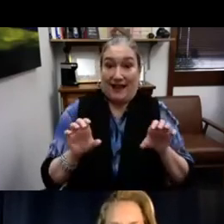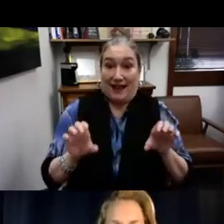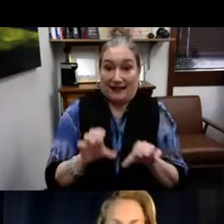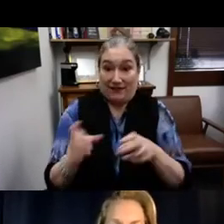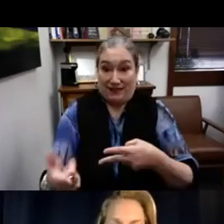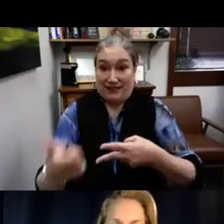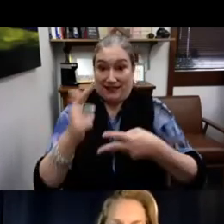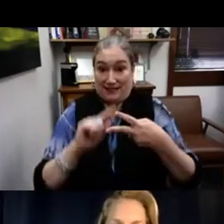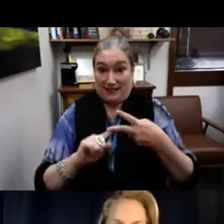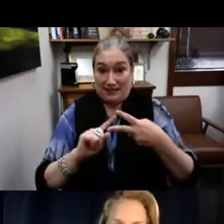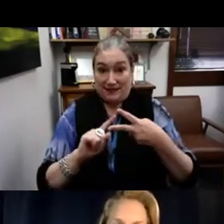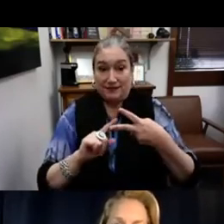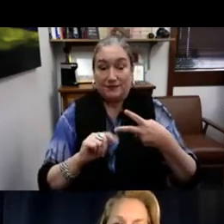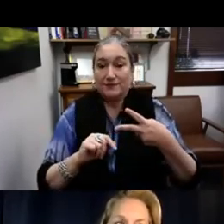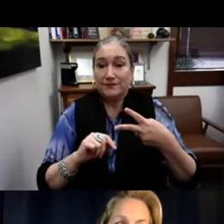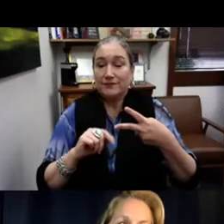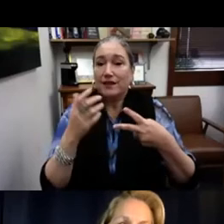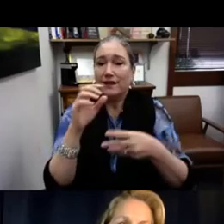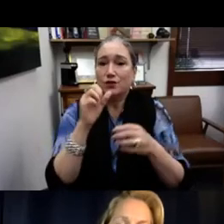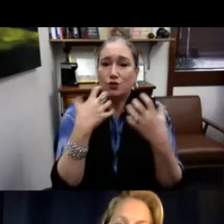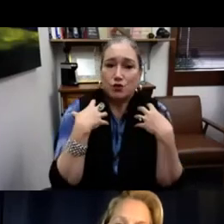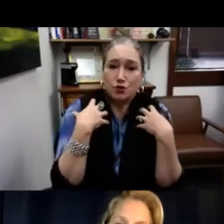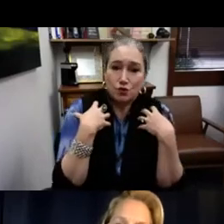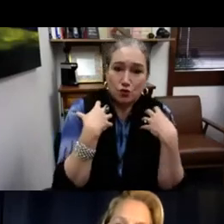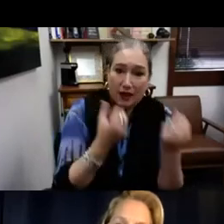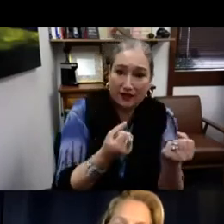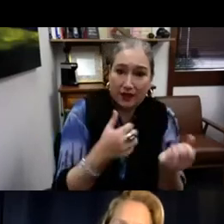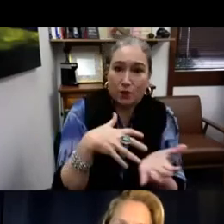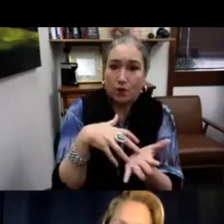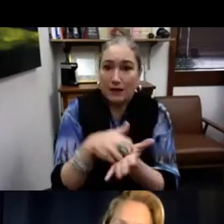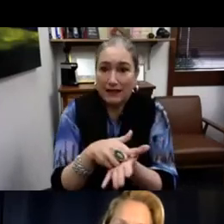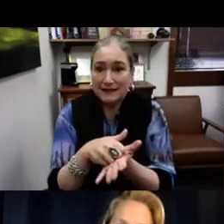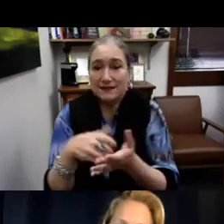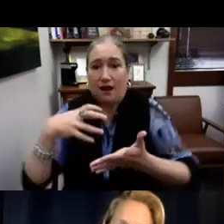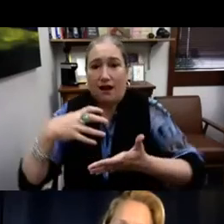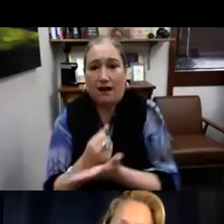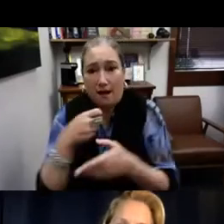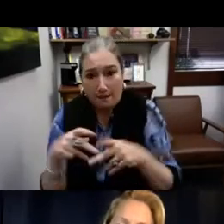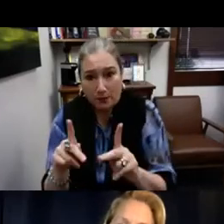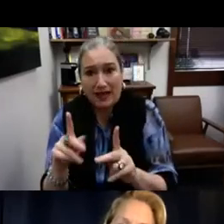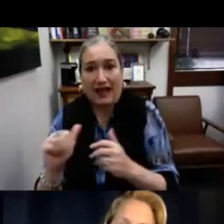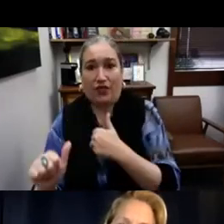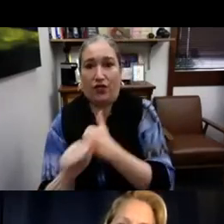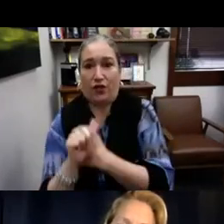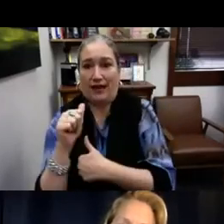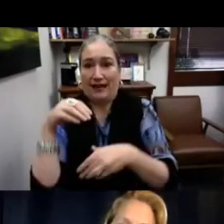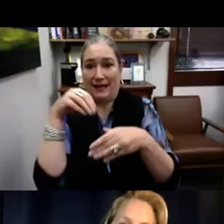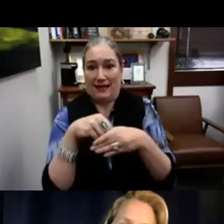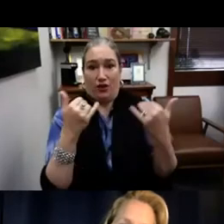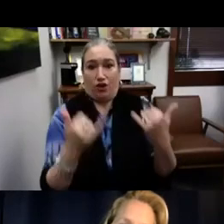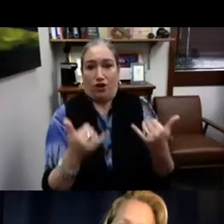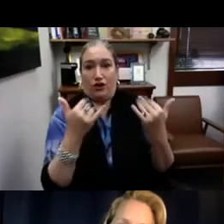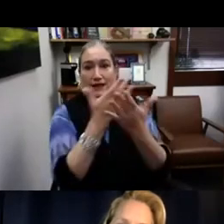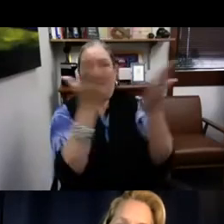out was very valuable. We did SWOT analysis, SWOT analysis, which was strength, weaknesses,